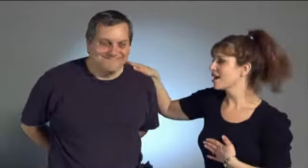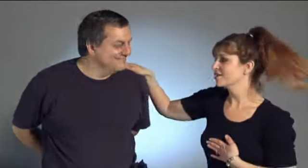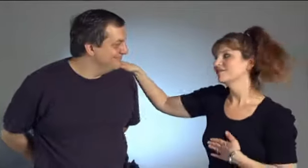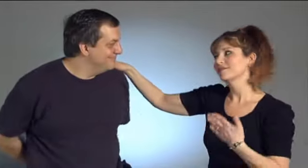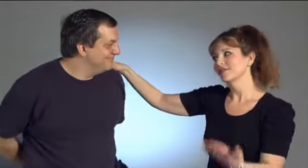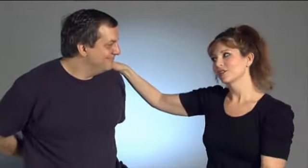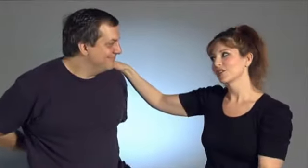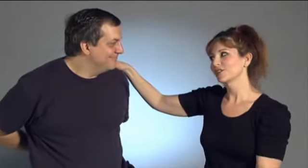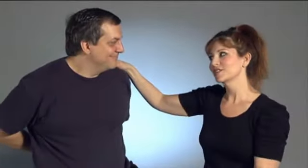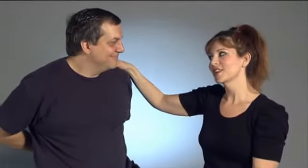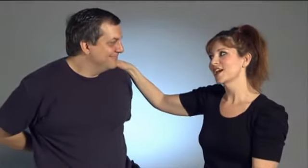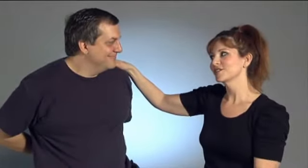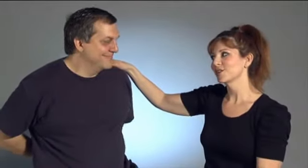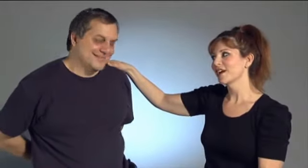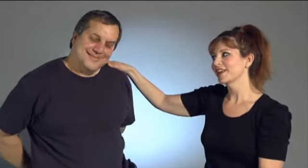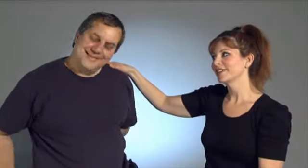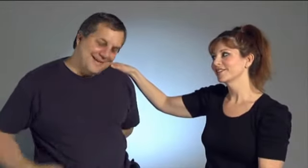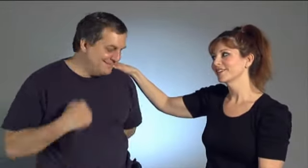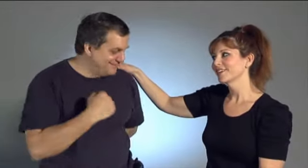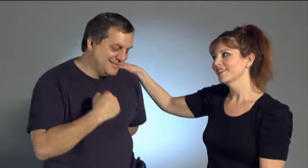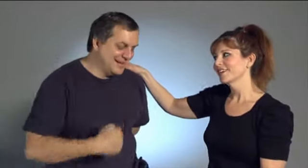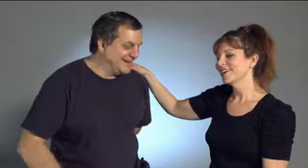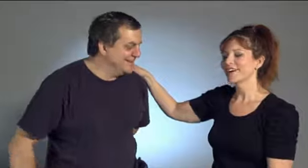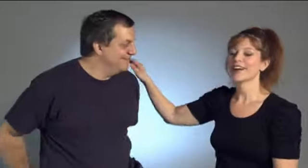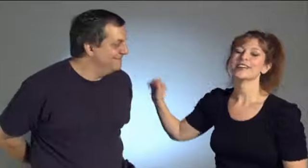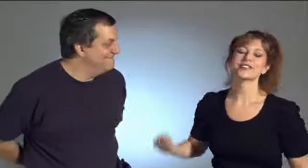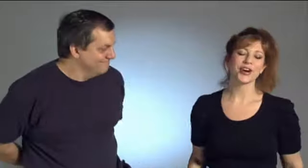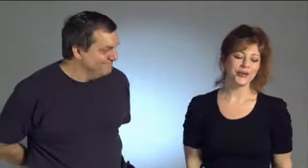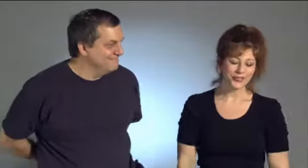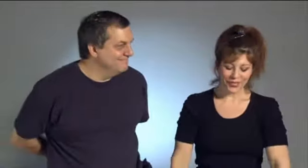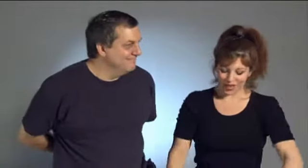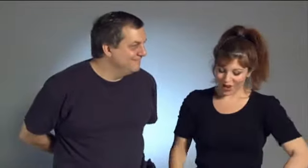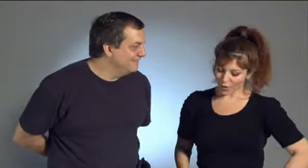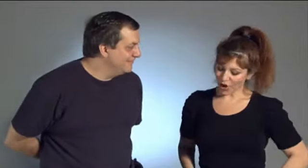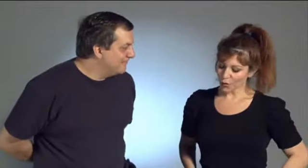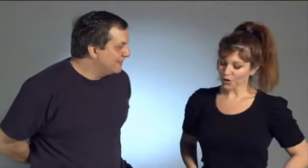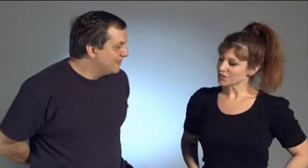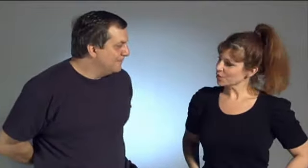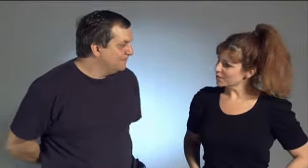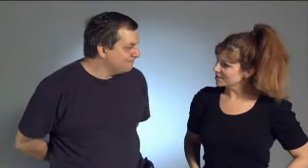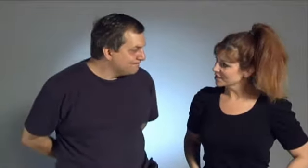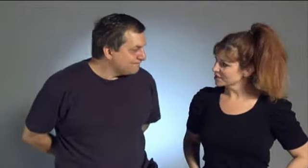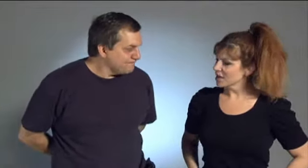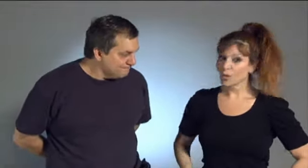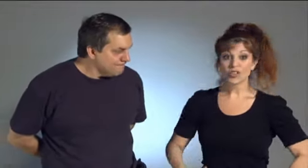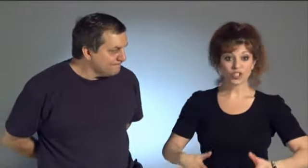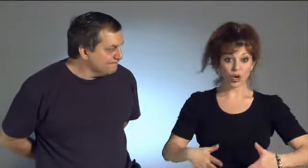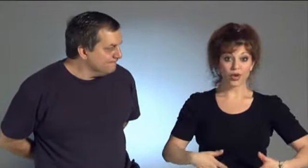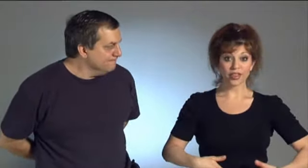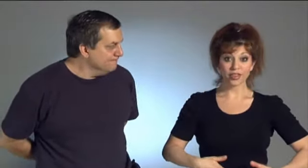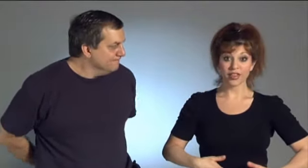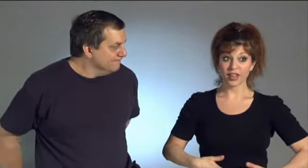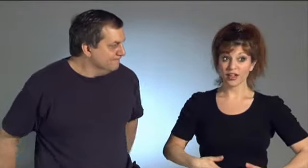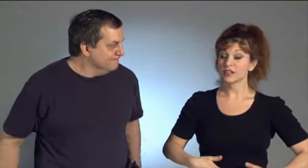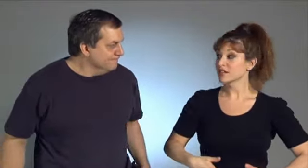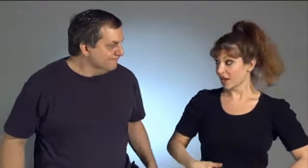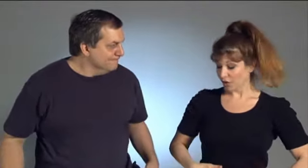Scott, you're going to learn today, so are you ready? Psyched. Alright, so here we go. We're going to start with the basics. We start with the diagram